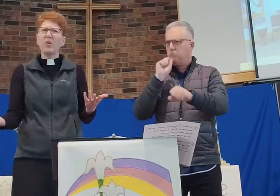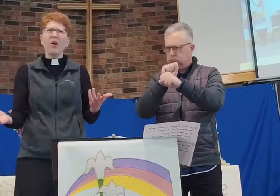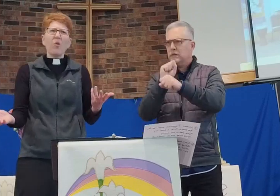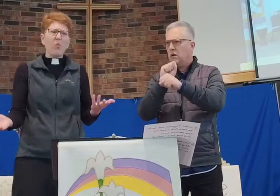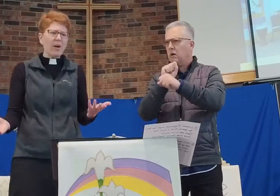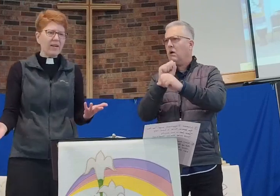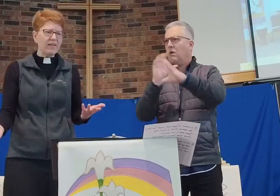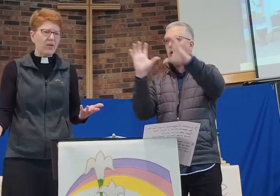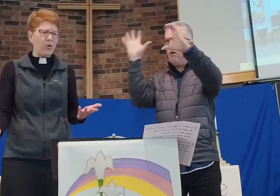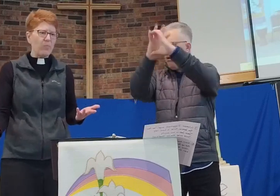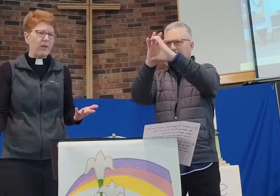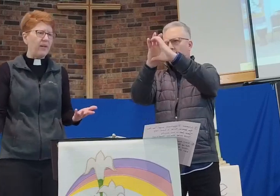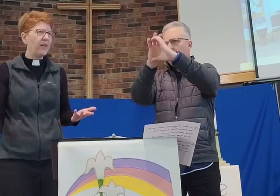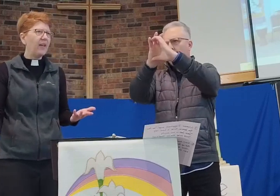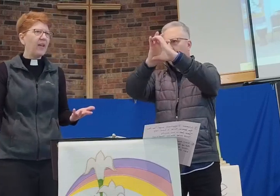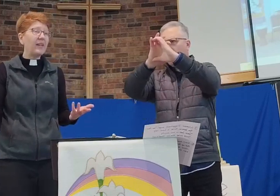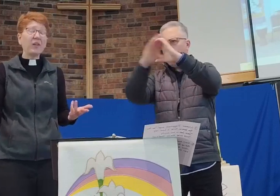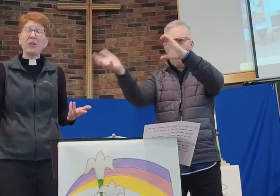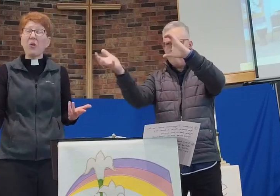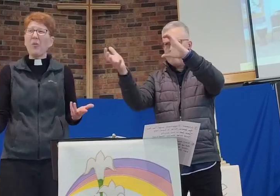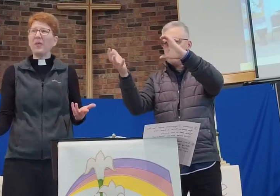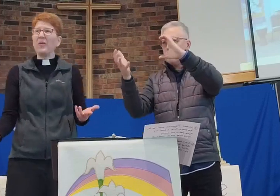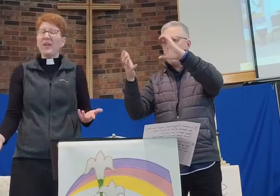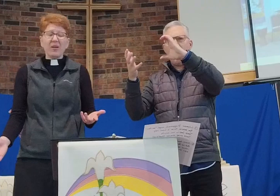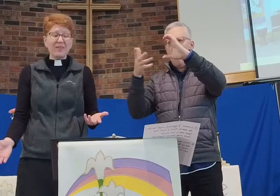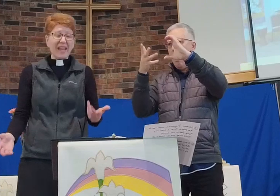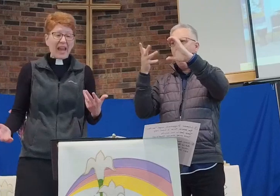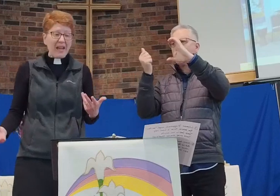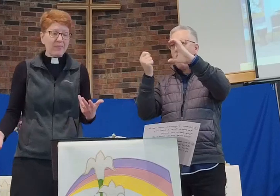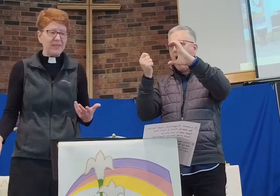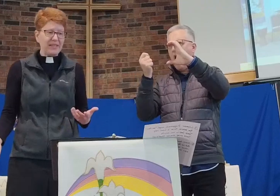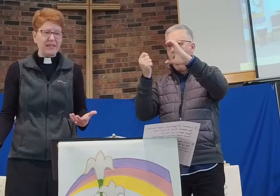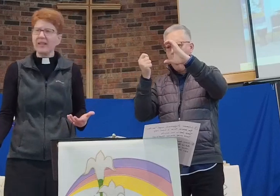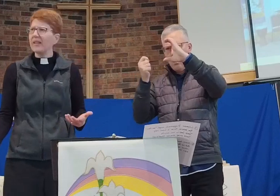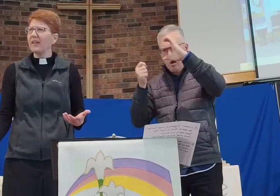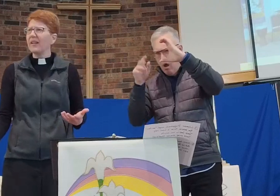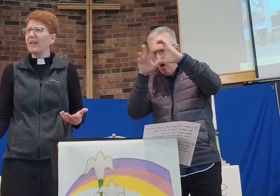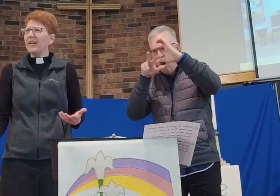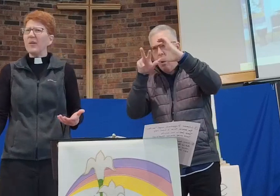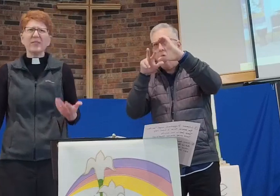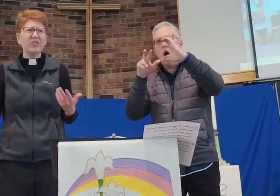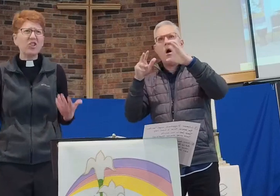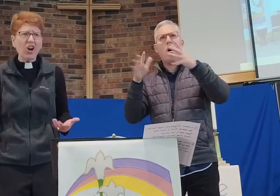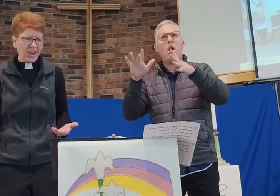was open. And not only open, it was empty. He was gone.